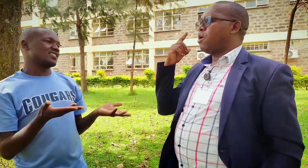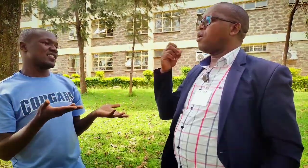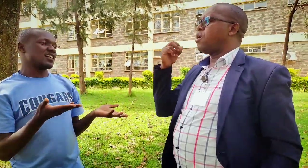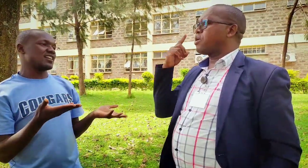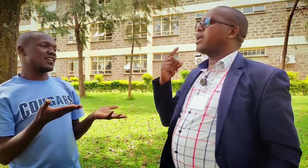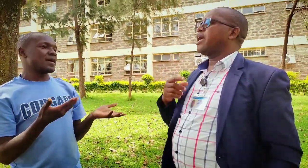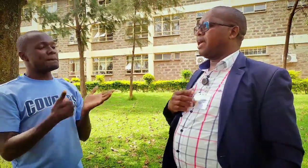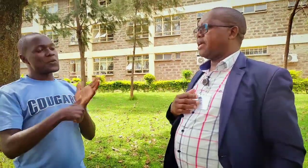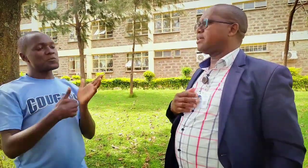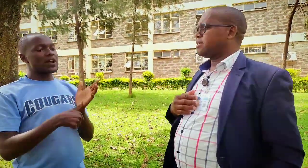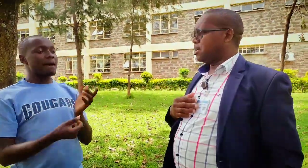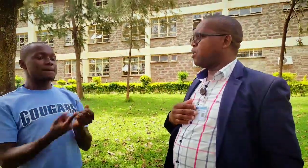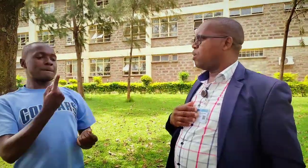now i understand